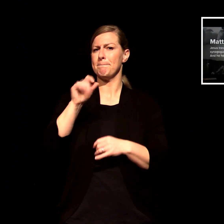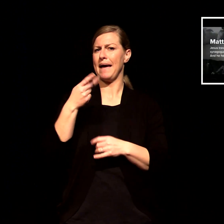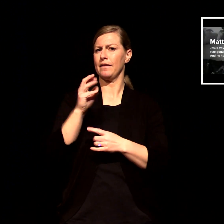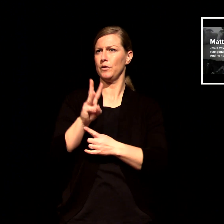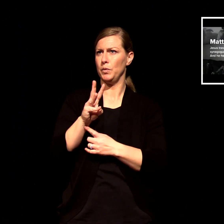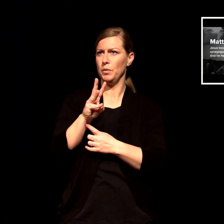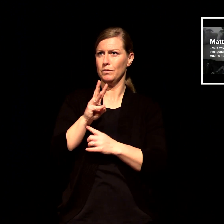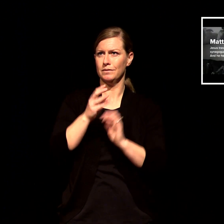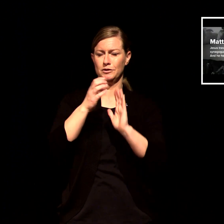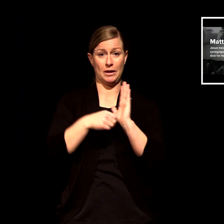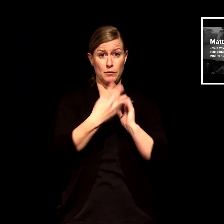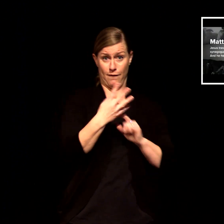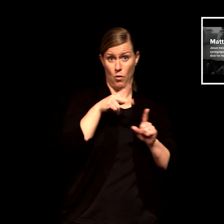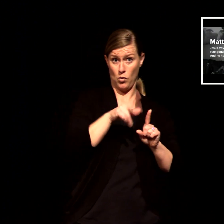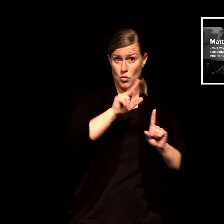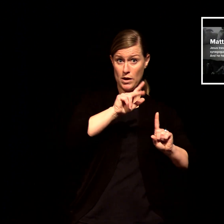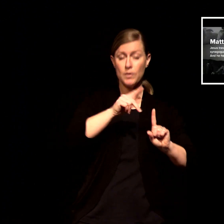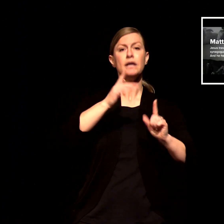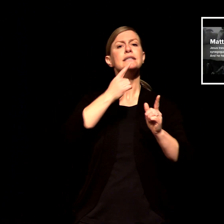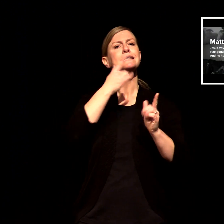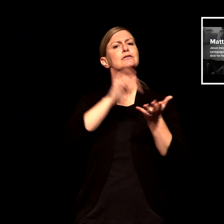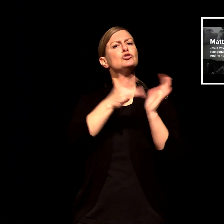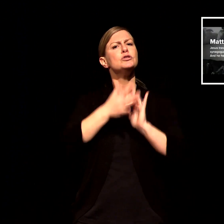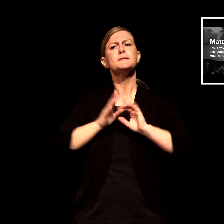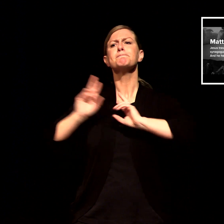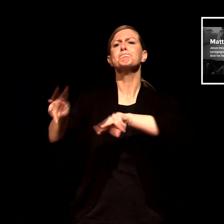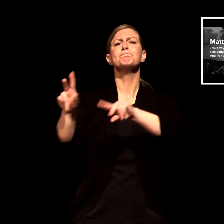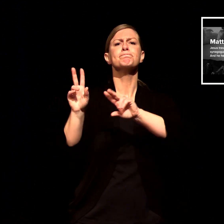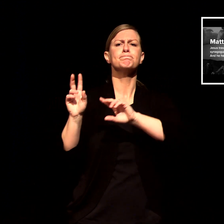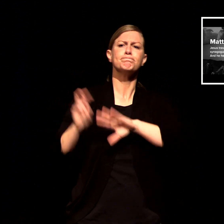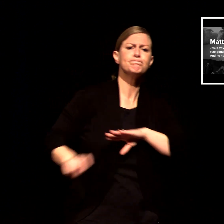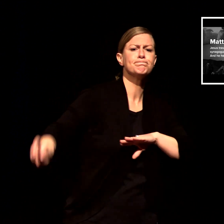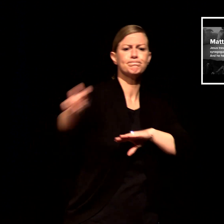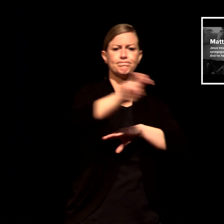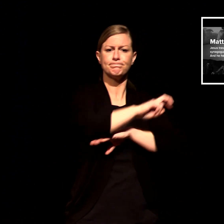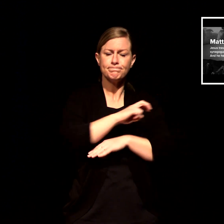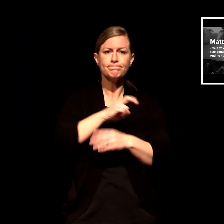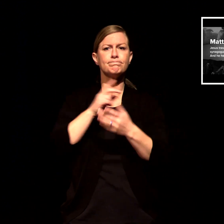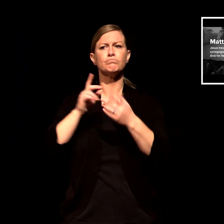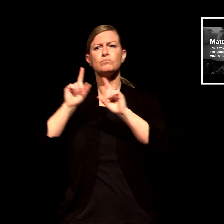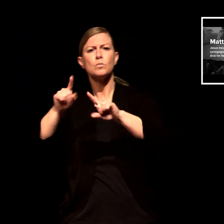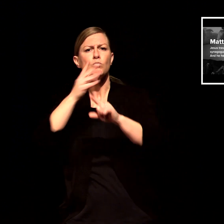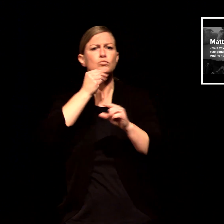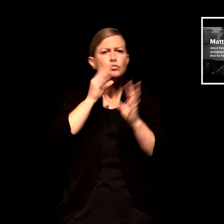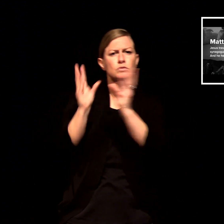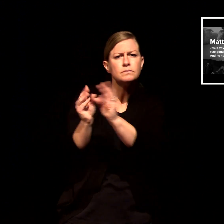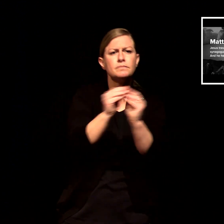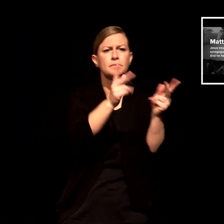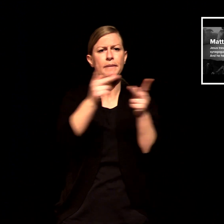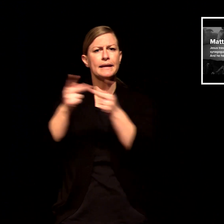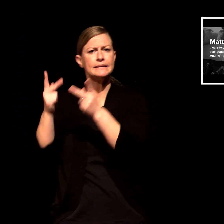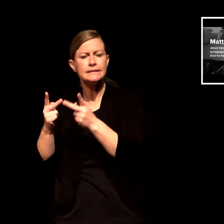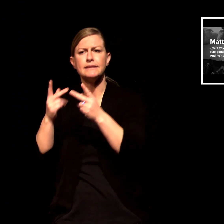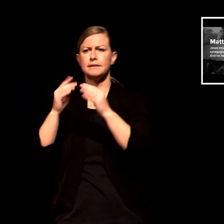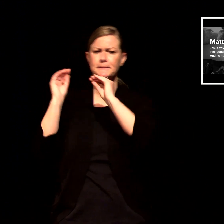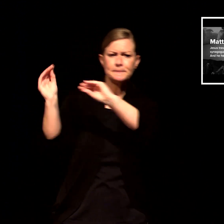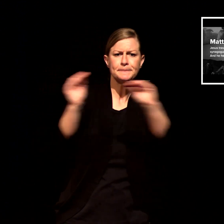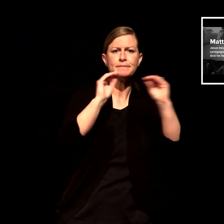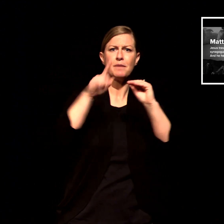teaching in the synagogues and announcing the good news about the kingdom and he healed every kind of disease and illness this verse